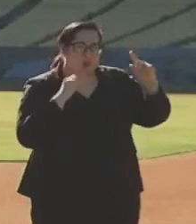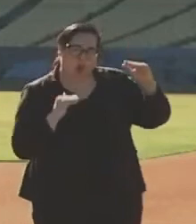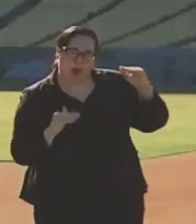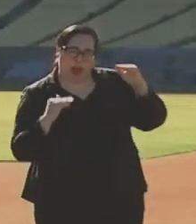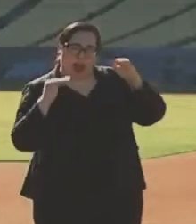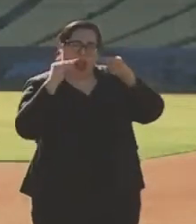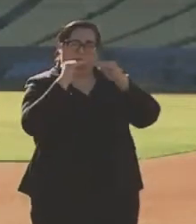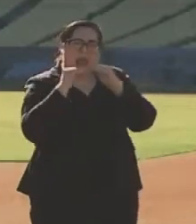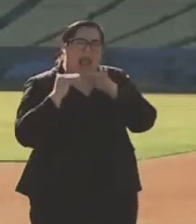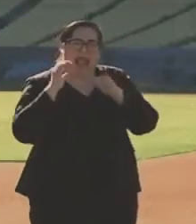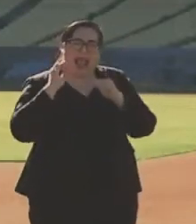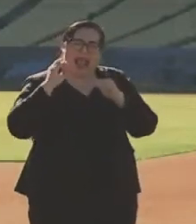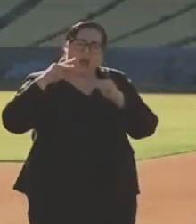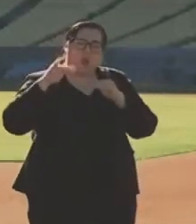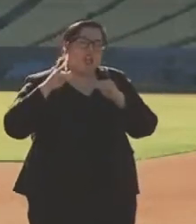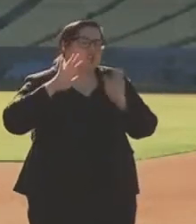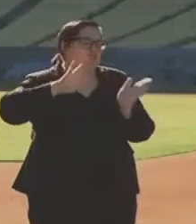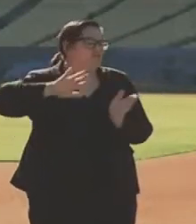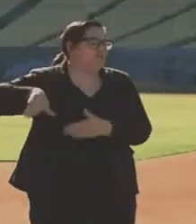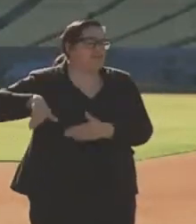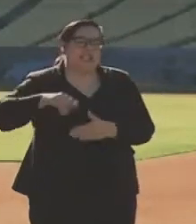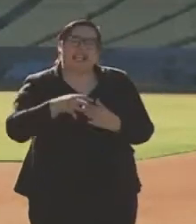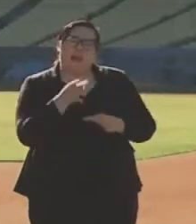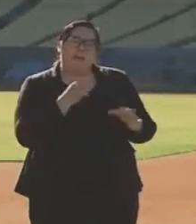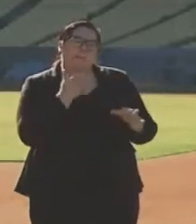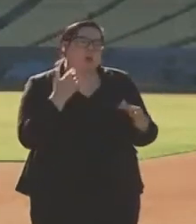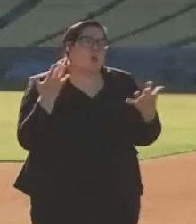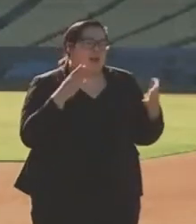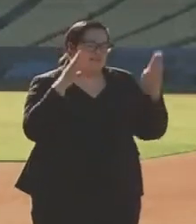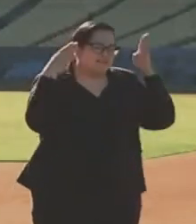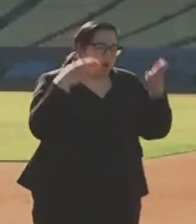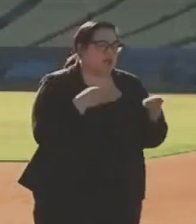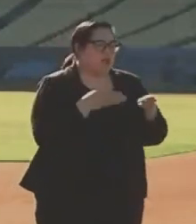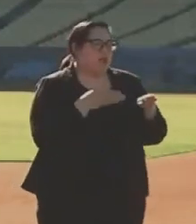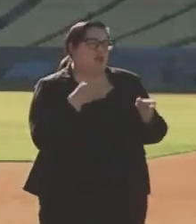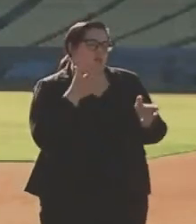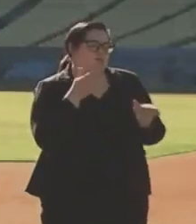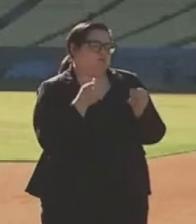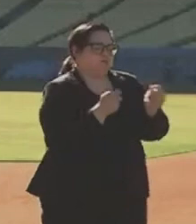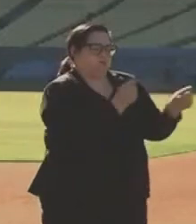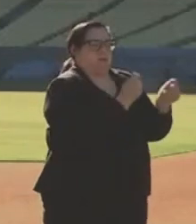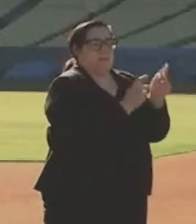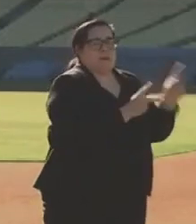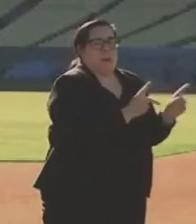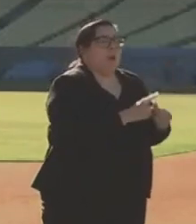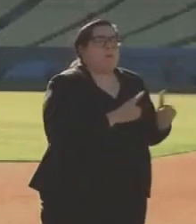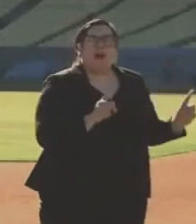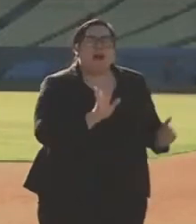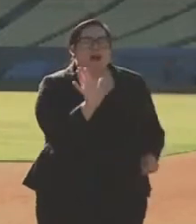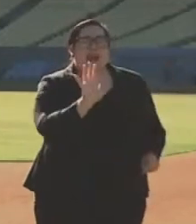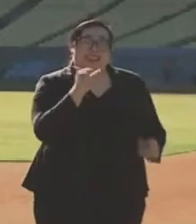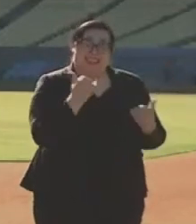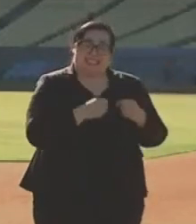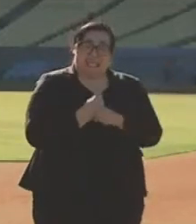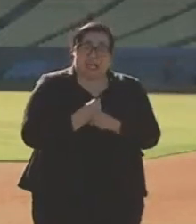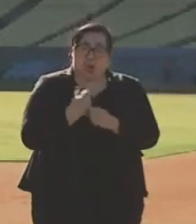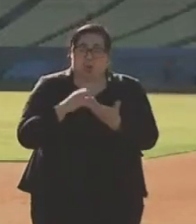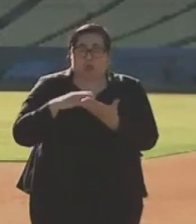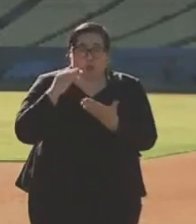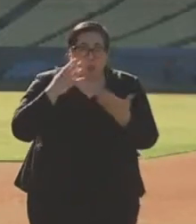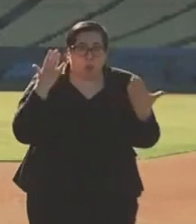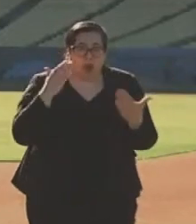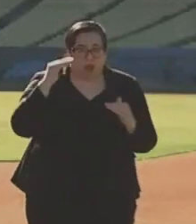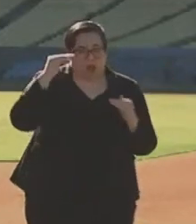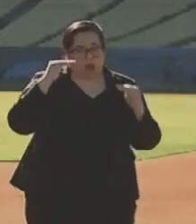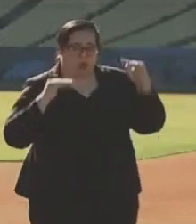set aside and instead focus on getting more people vaccinated. But if this year has taught us anything, it's that inequity